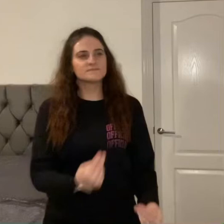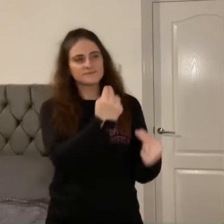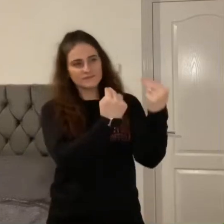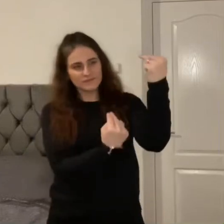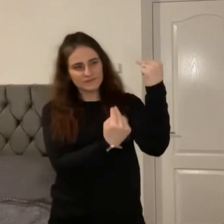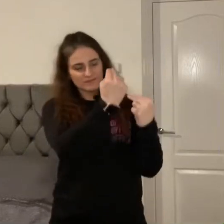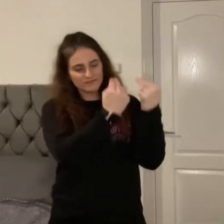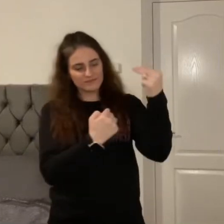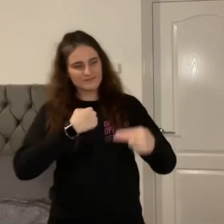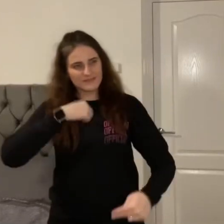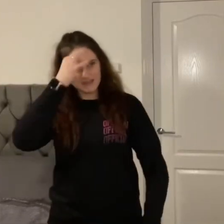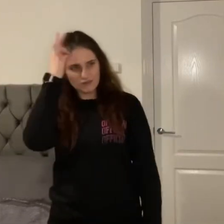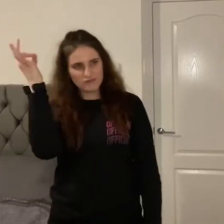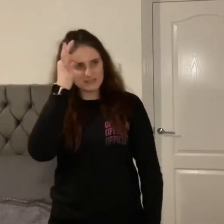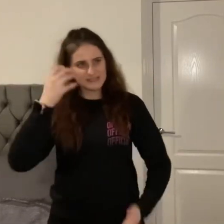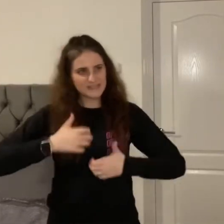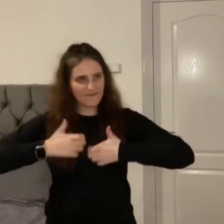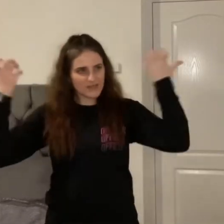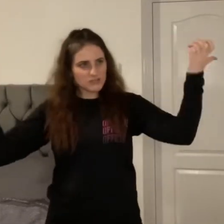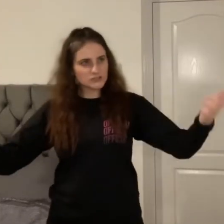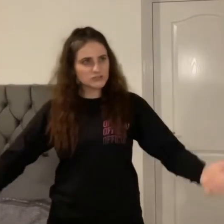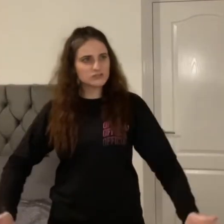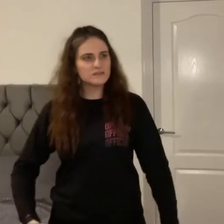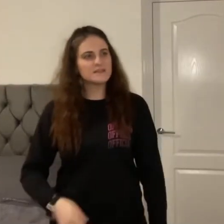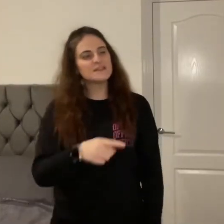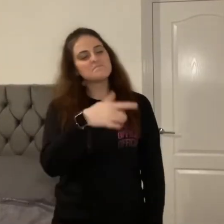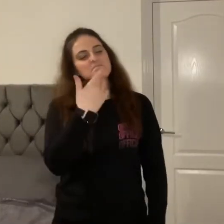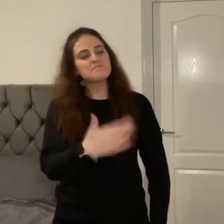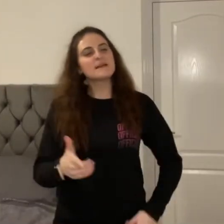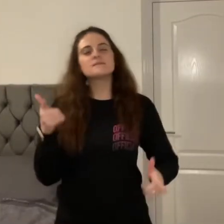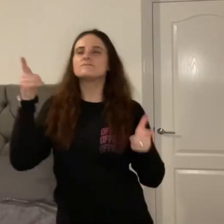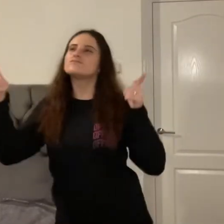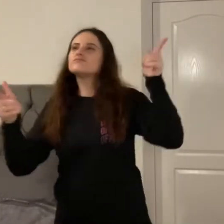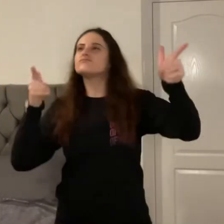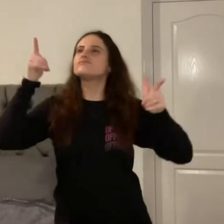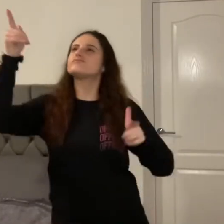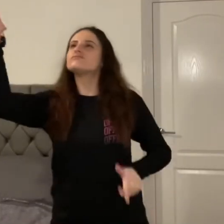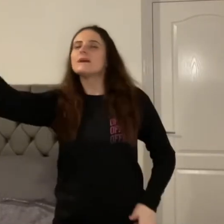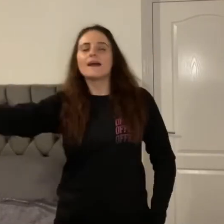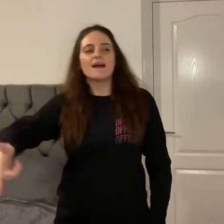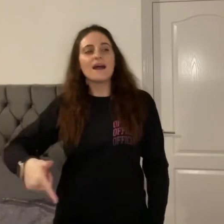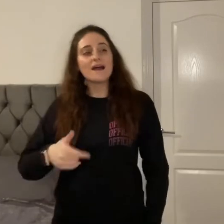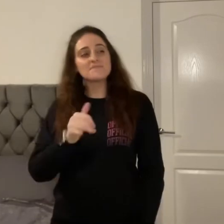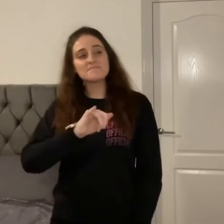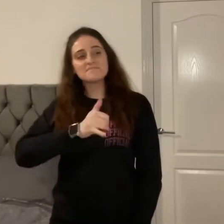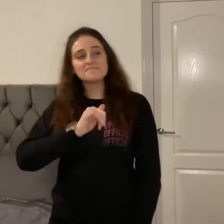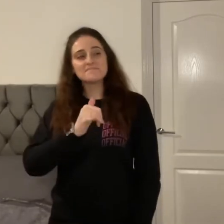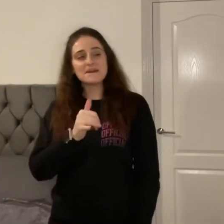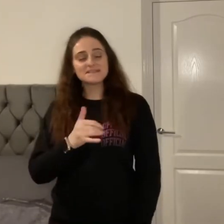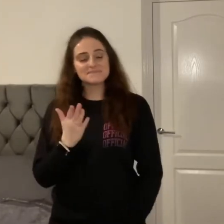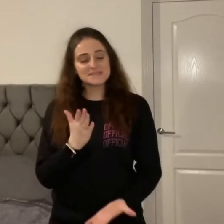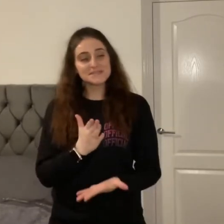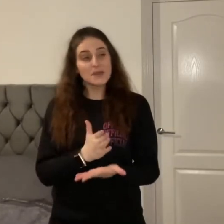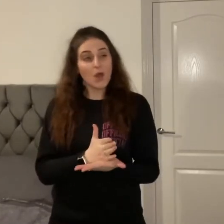You think I'm an ignorant savage, and you've been so many places, I guess it must be so.